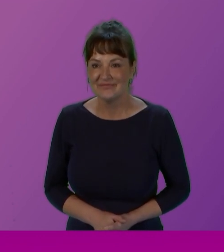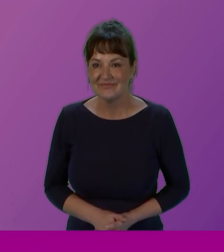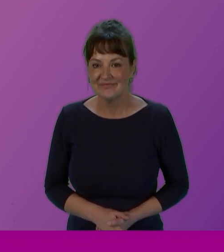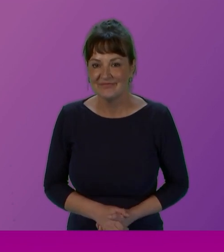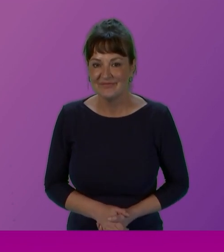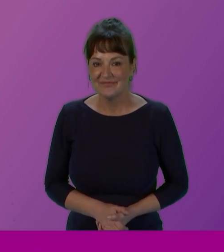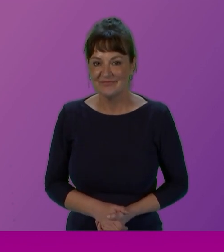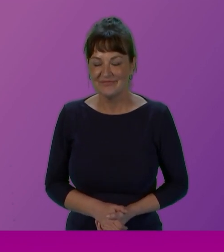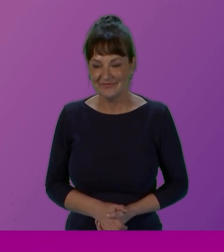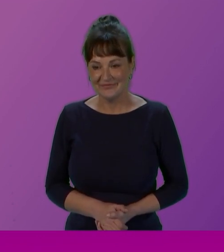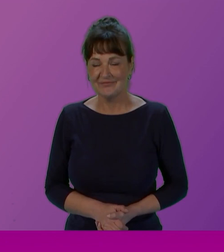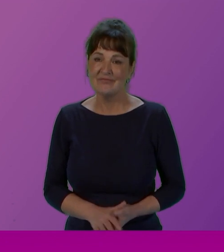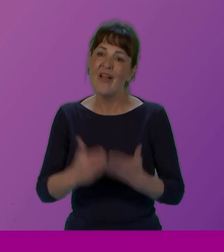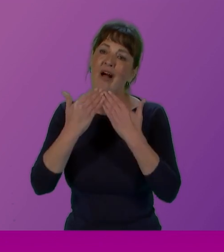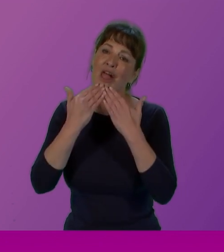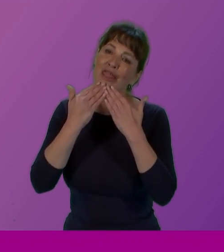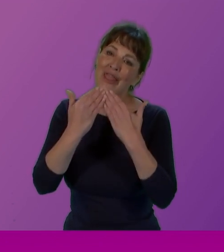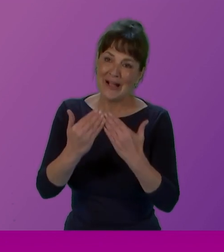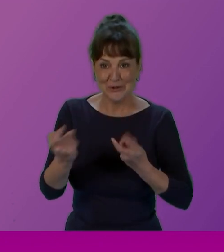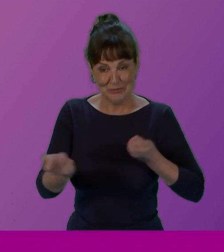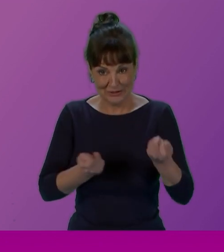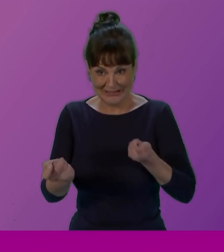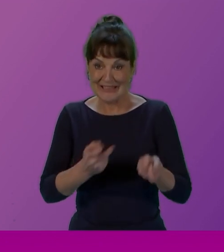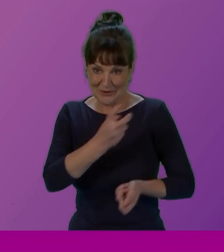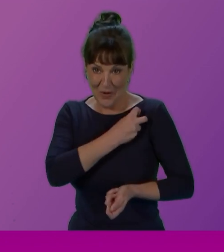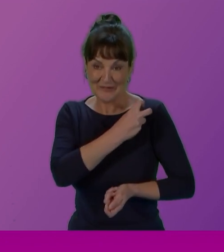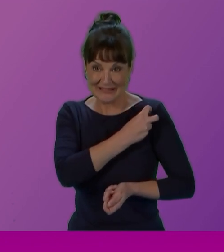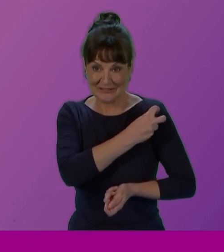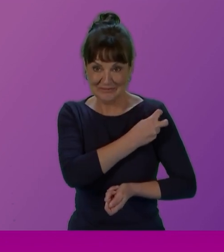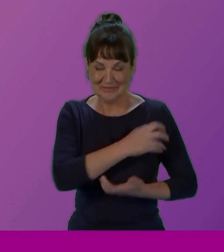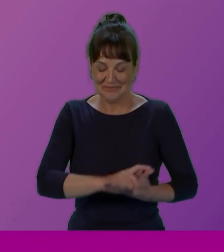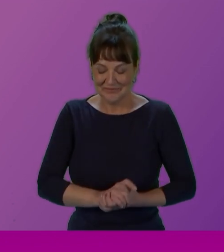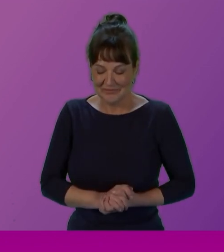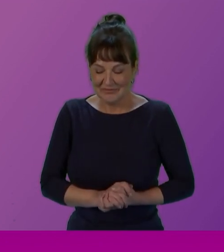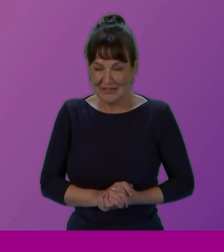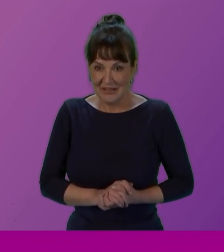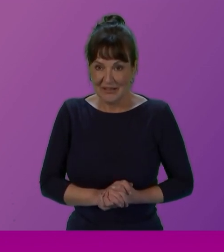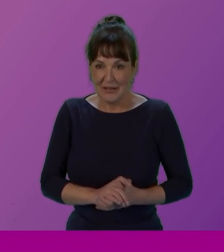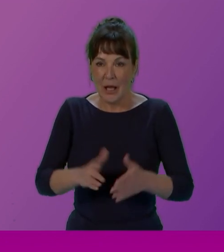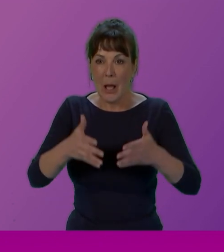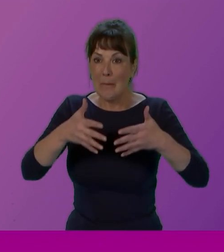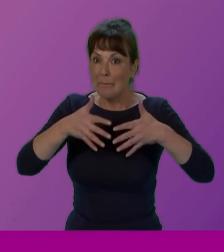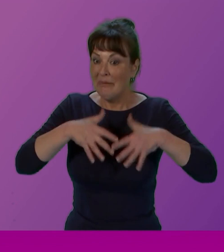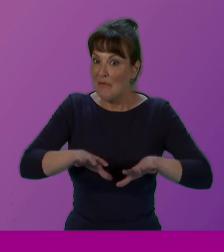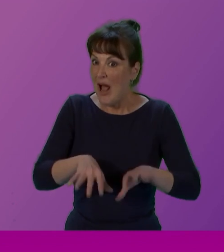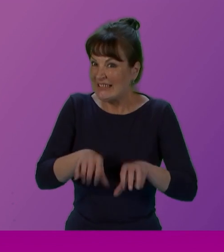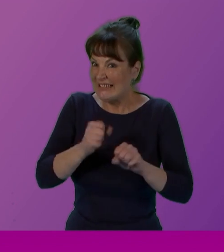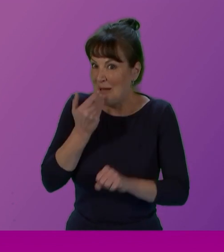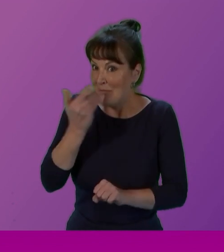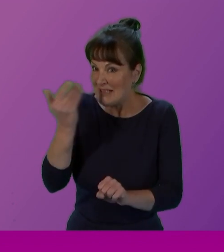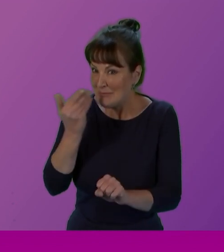Thank you, Presiding Officer. And before I go into my speech, I